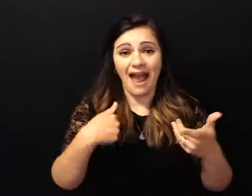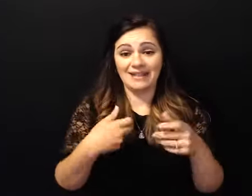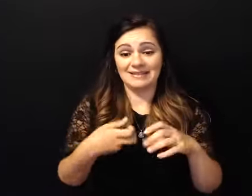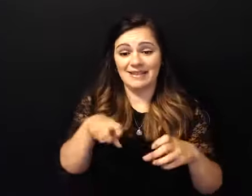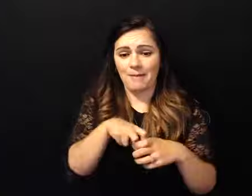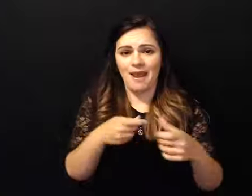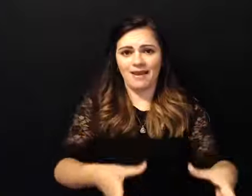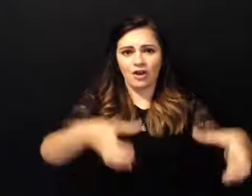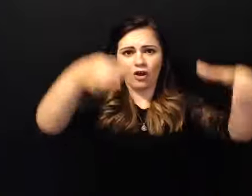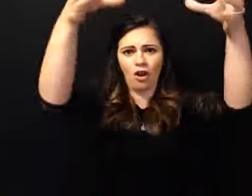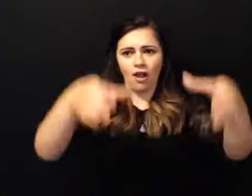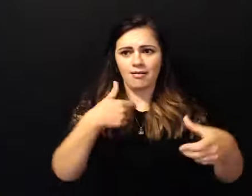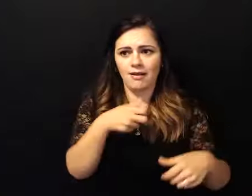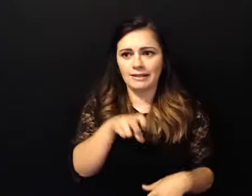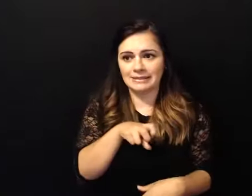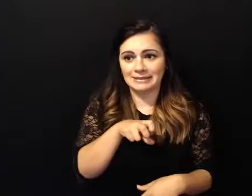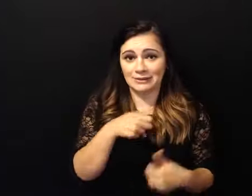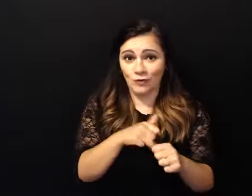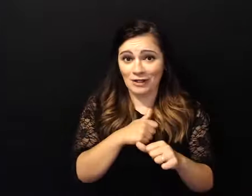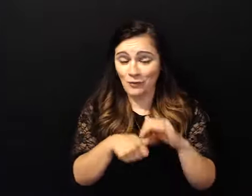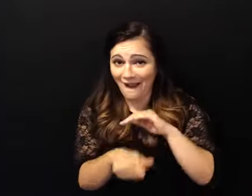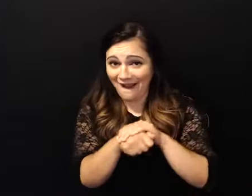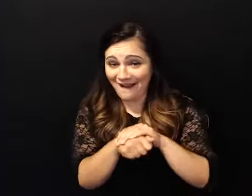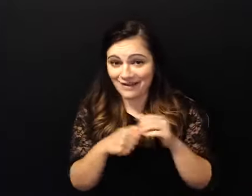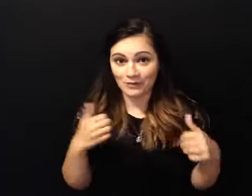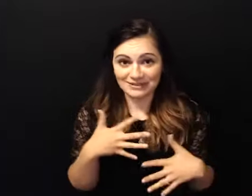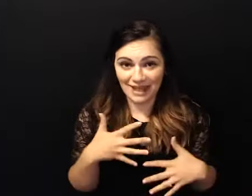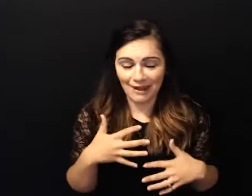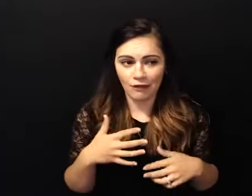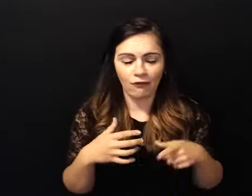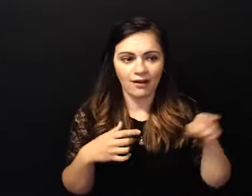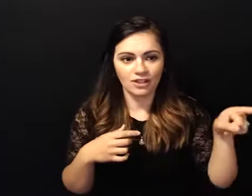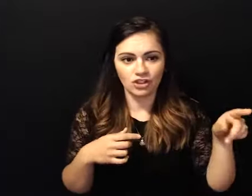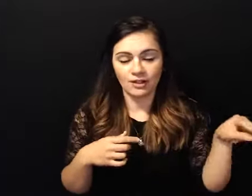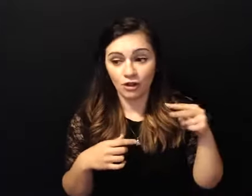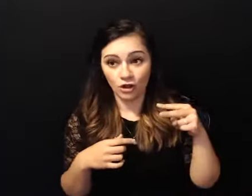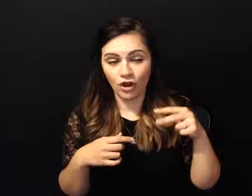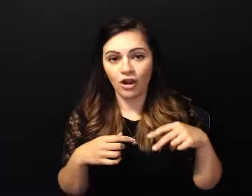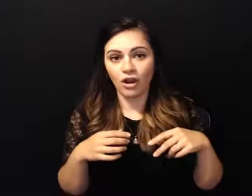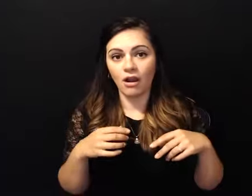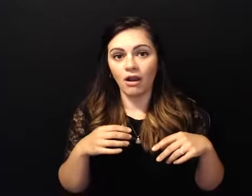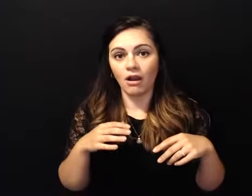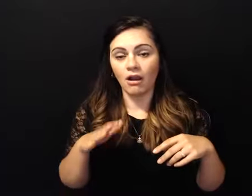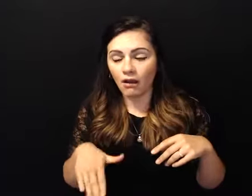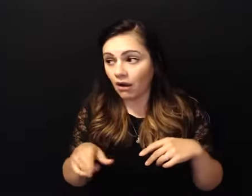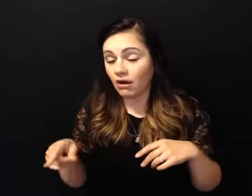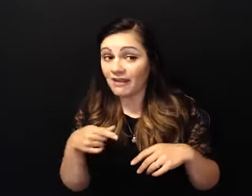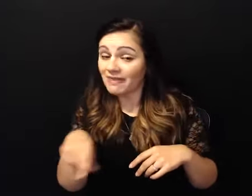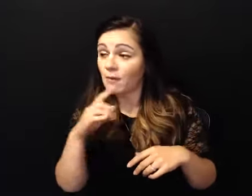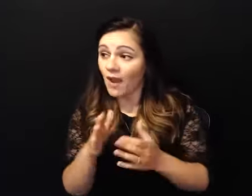hiding and scared and she leaned over me and she said they're going to ask if there's anybody new you might want to say you're kim you're